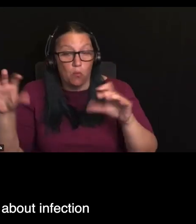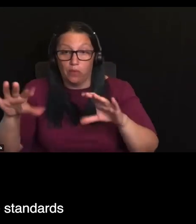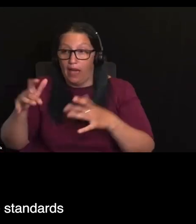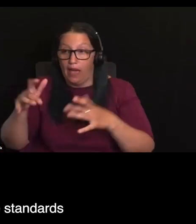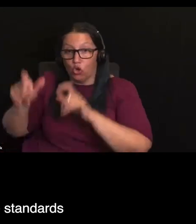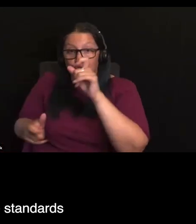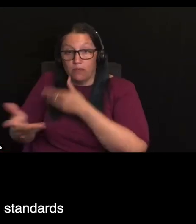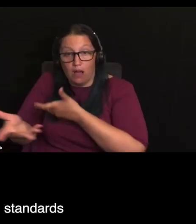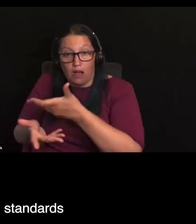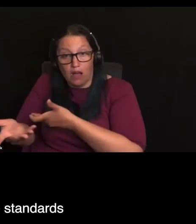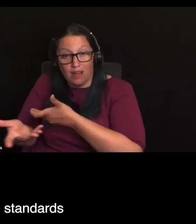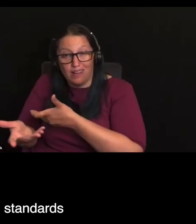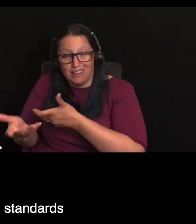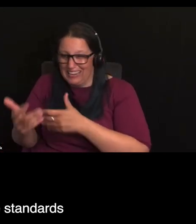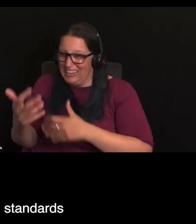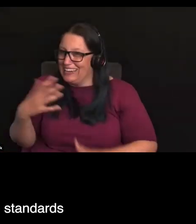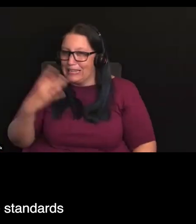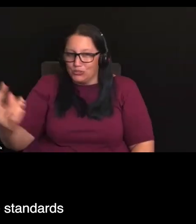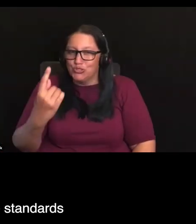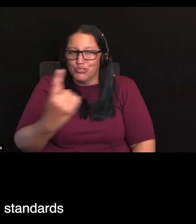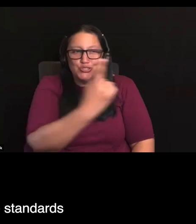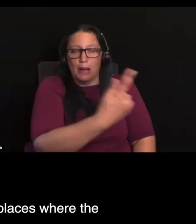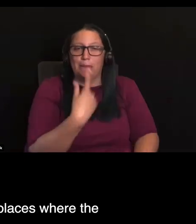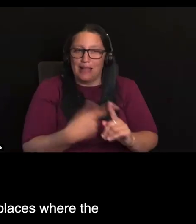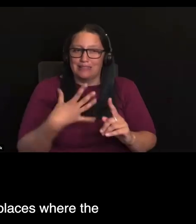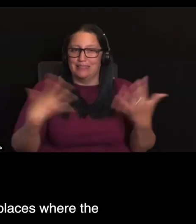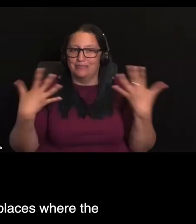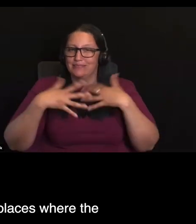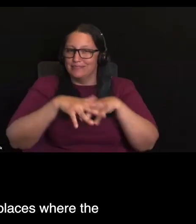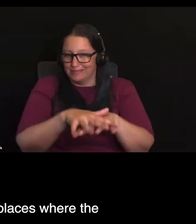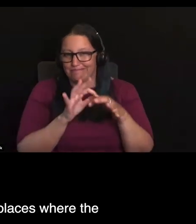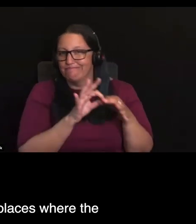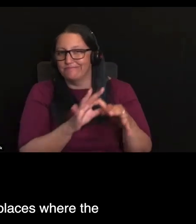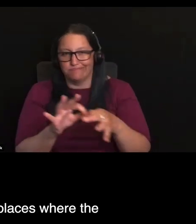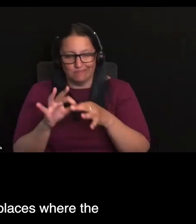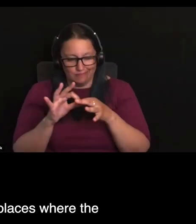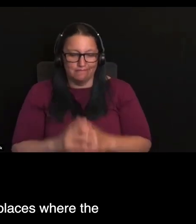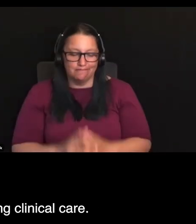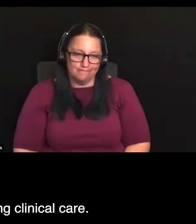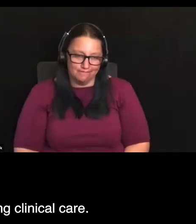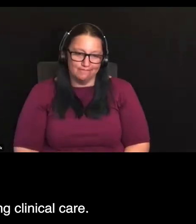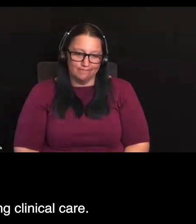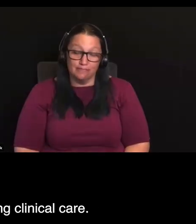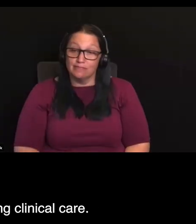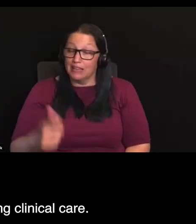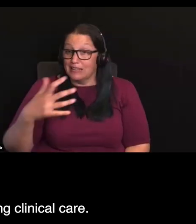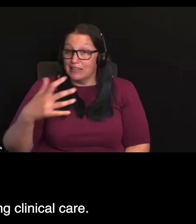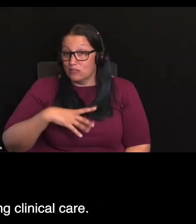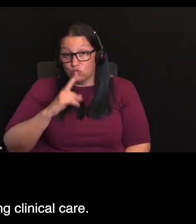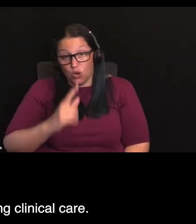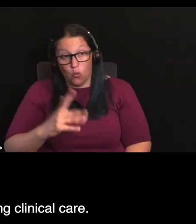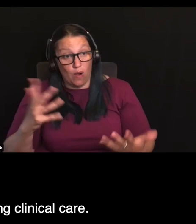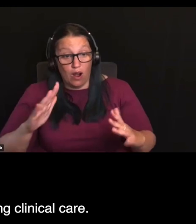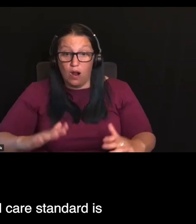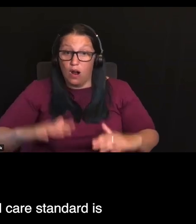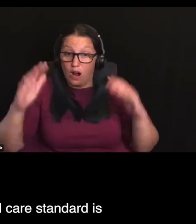infection control generally across the standards, they're very specific about those places where the risk is higher and you're providing